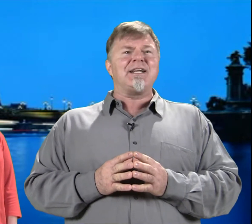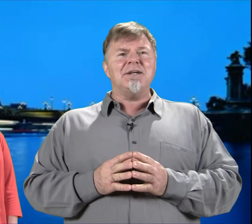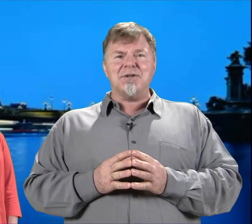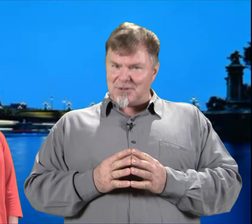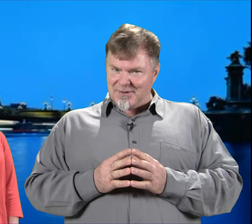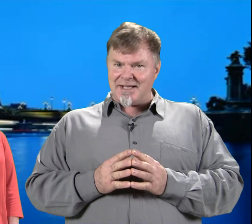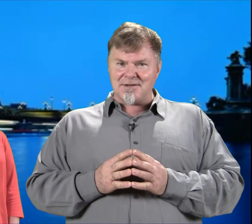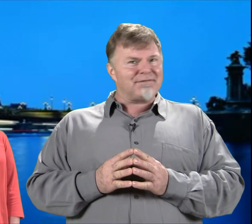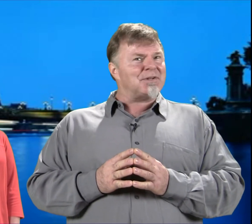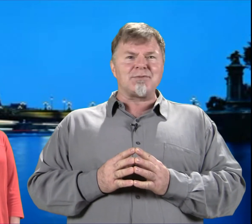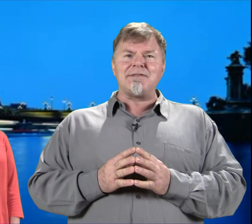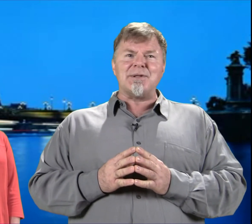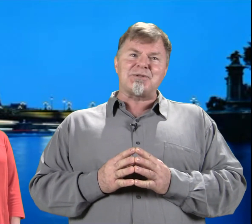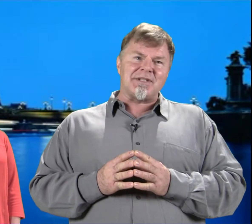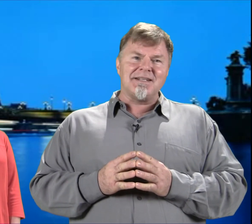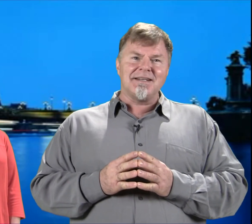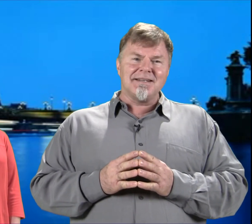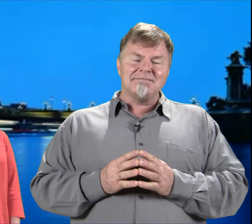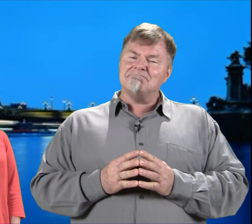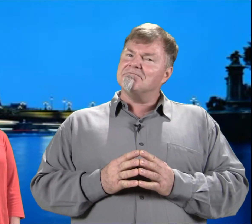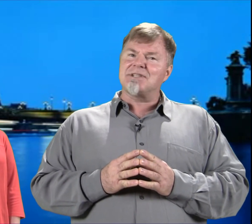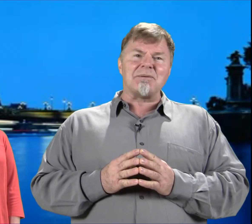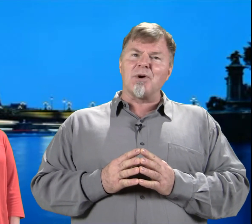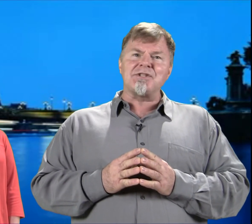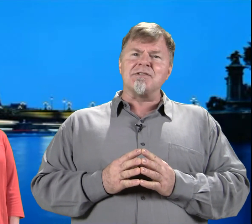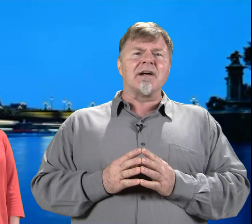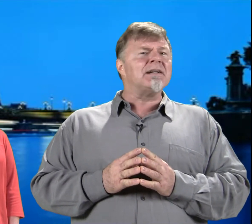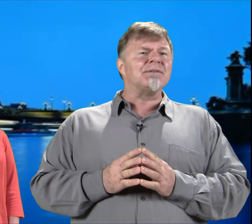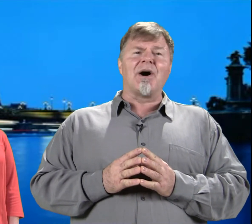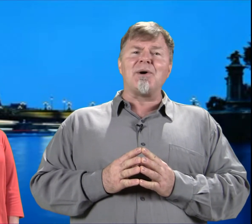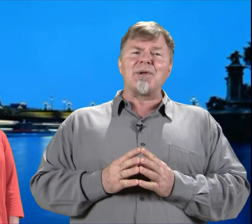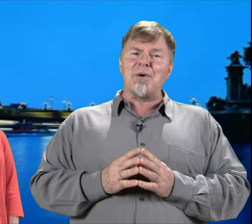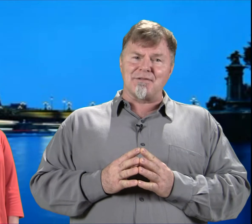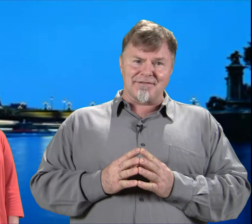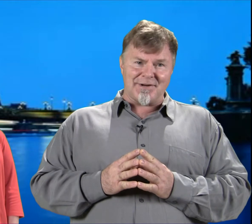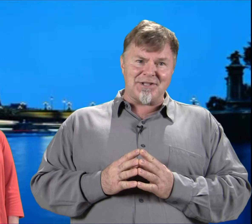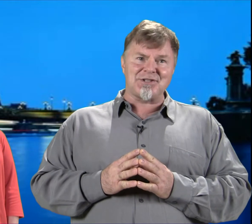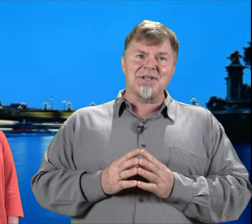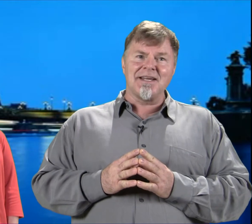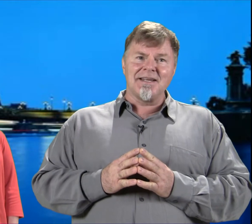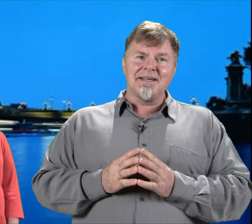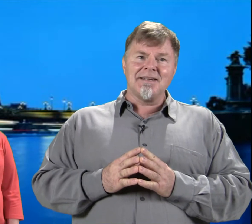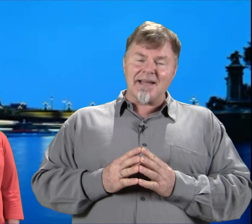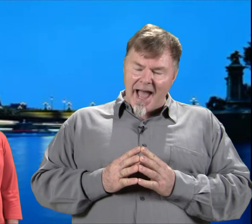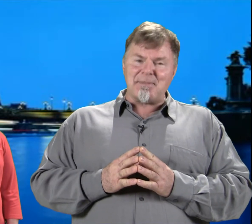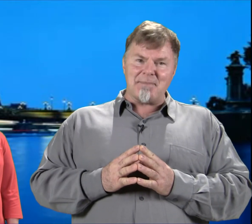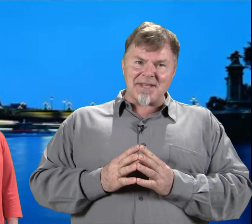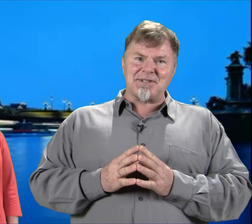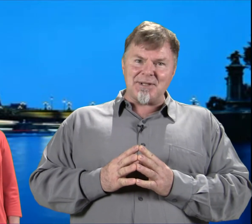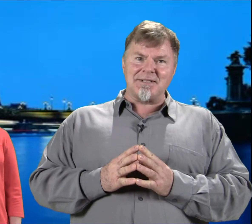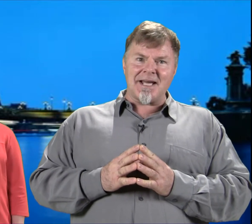during the French Revolution. Celebrations are held all over French. Happy Bastille Day.